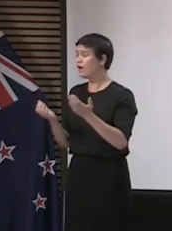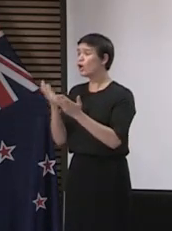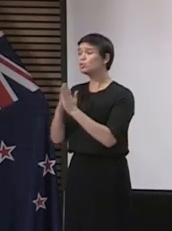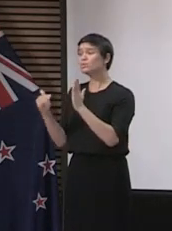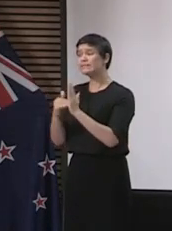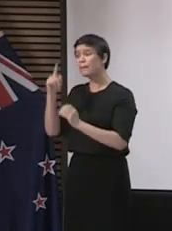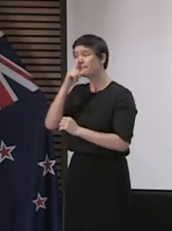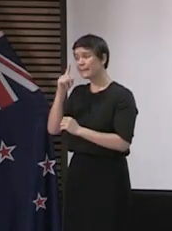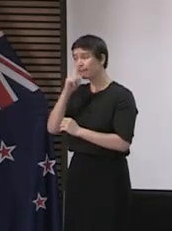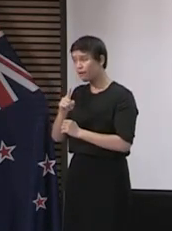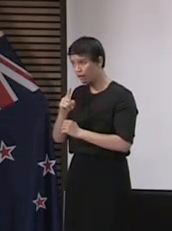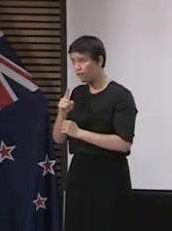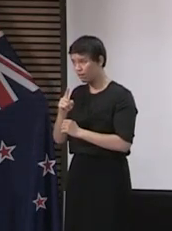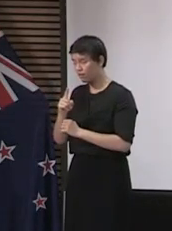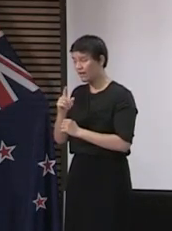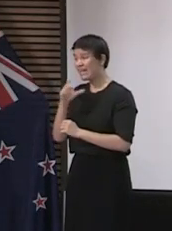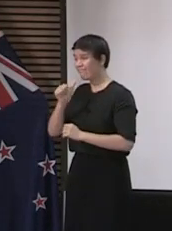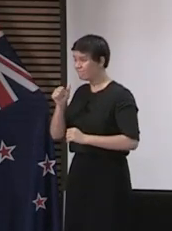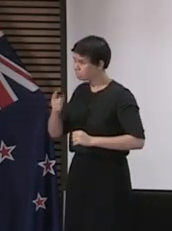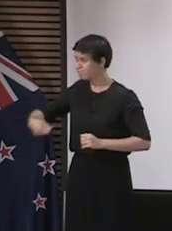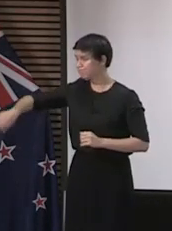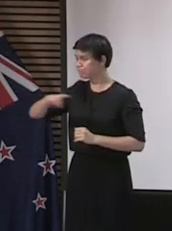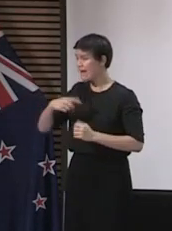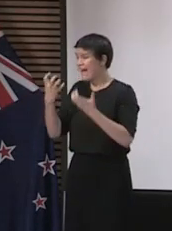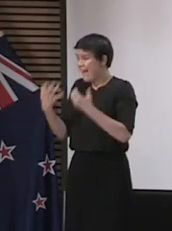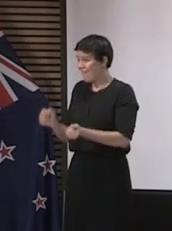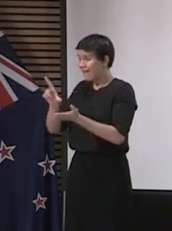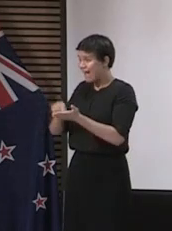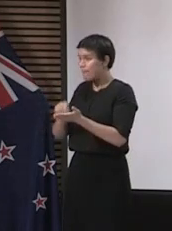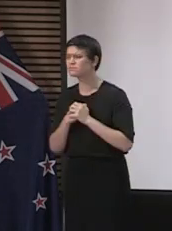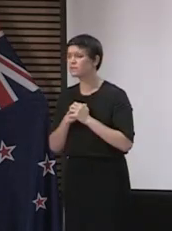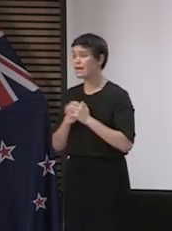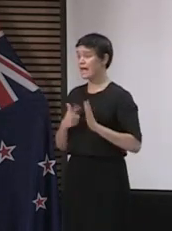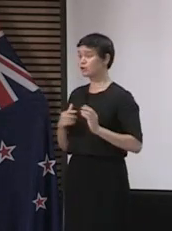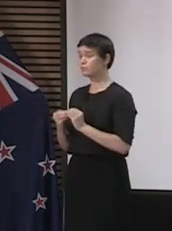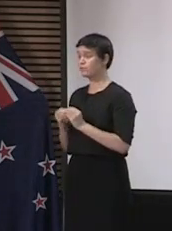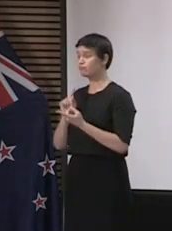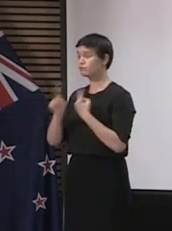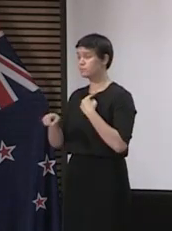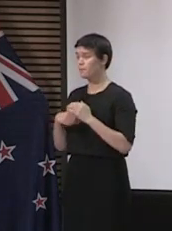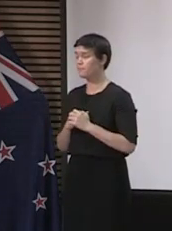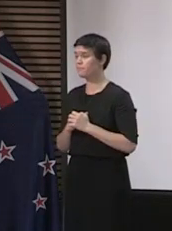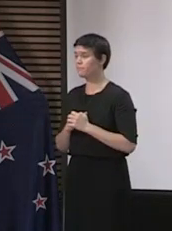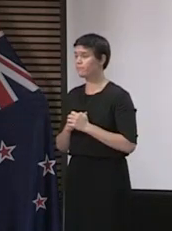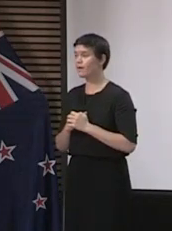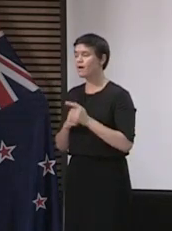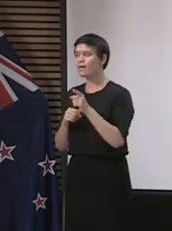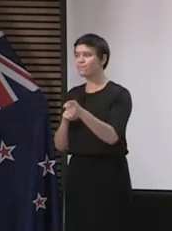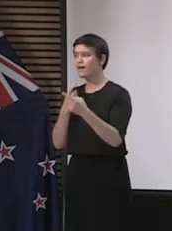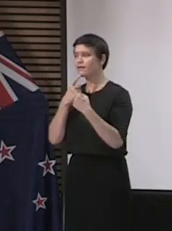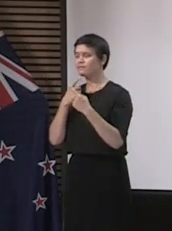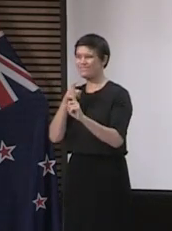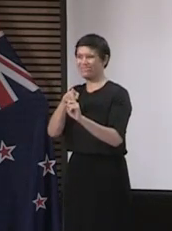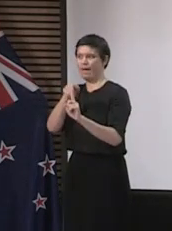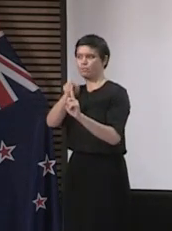only work well if every single one of you in this room have the app as well. What say is we've had a number of cases in the last week or